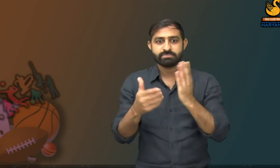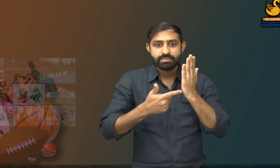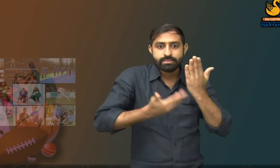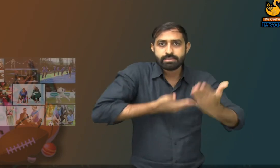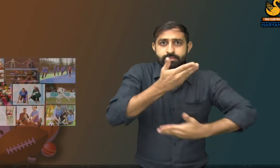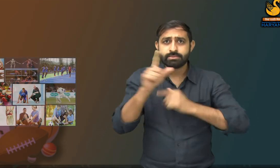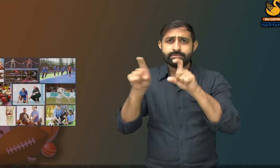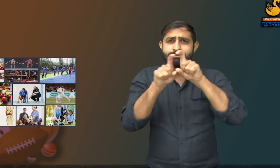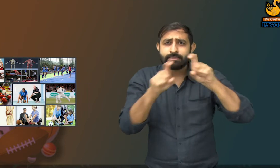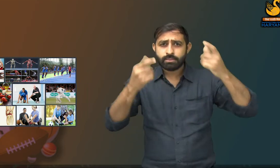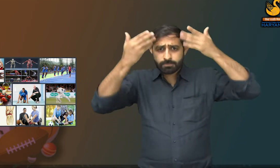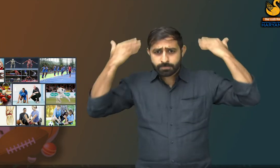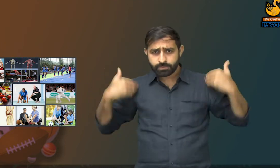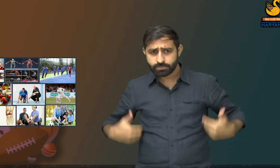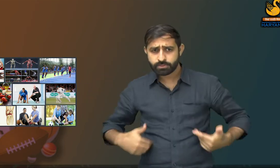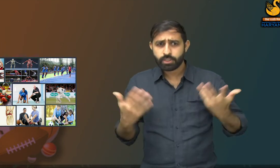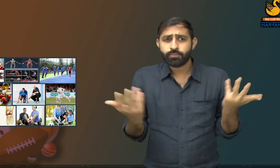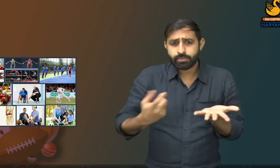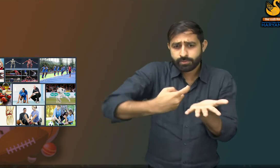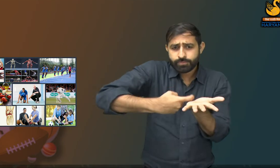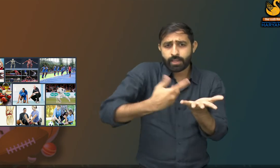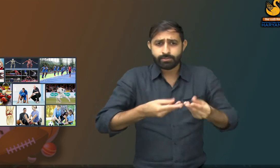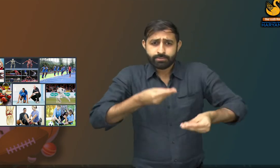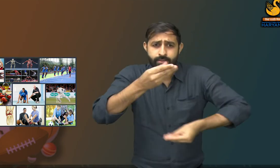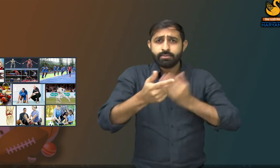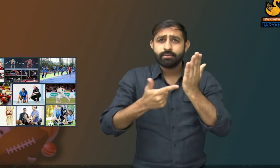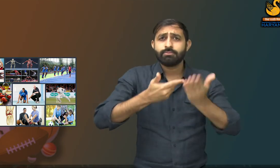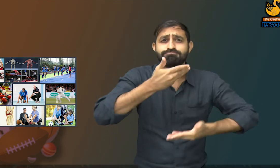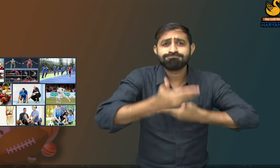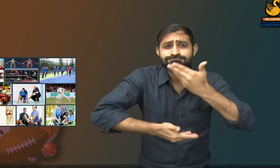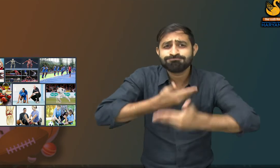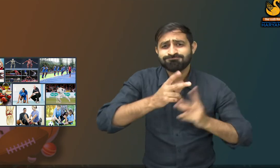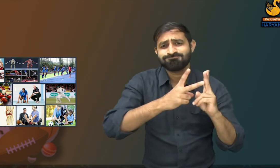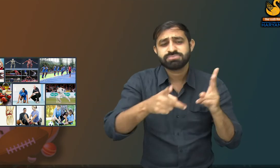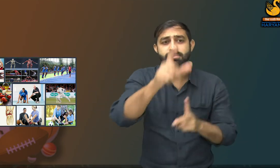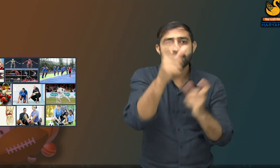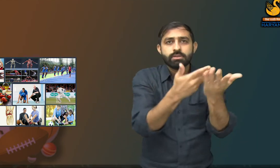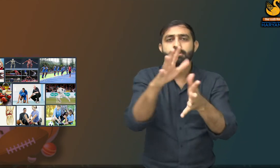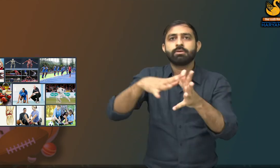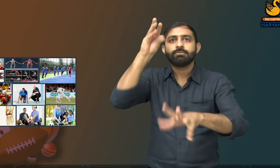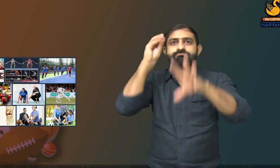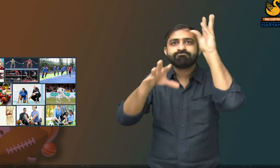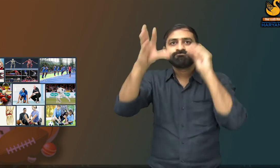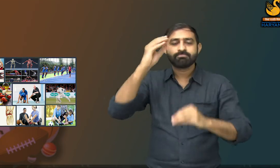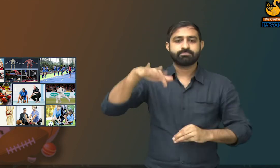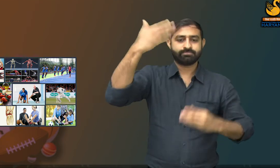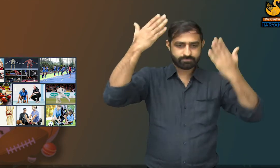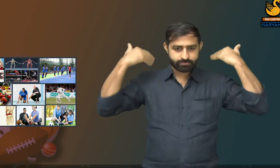understanding positioning of the body during training sessions. In this people learn different topics related to physical